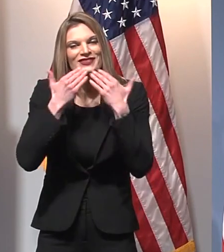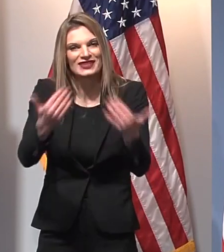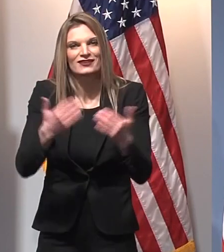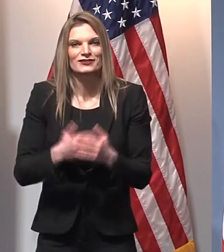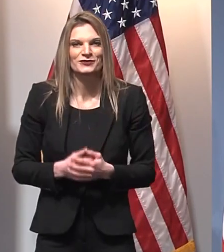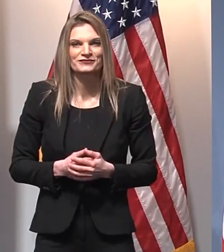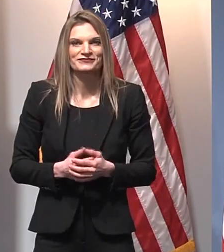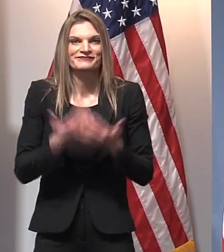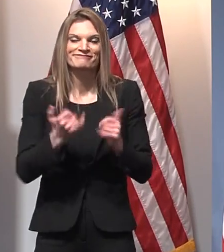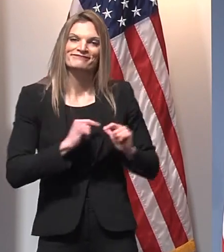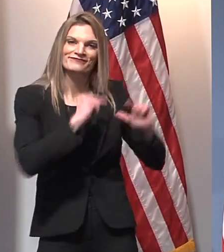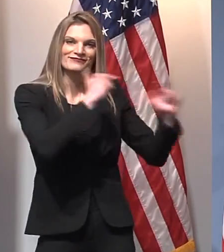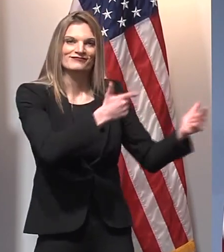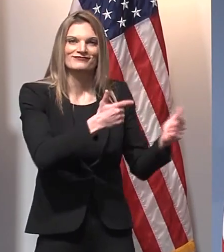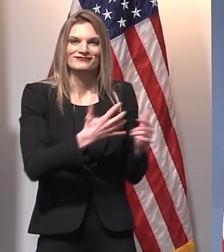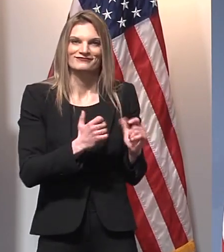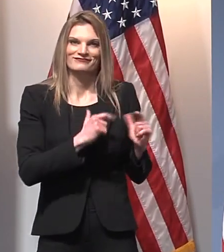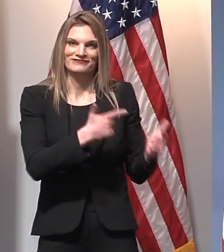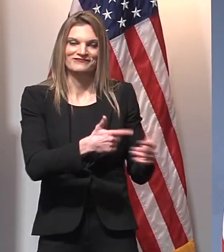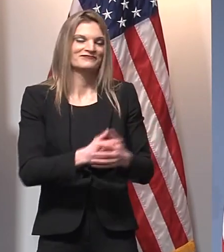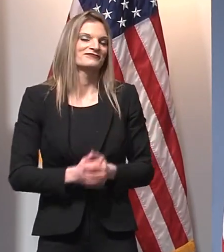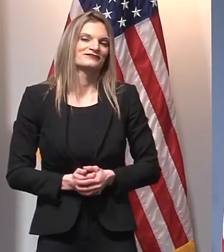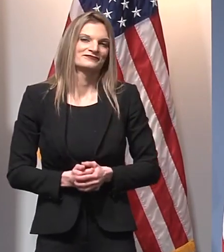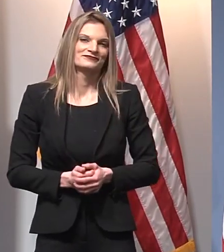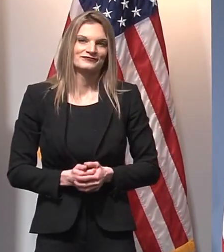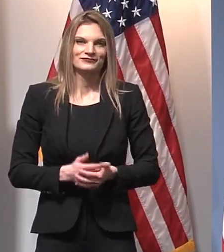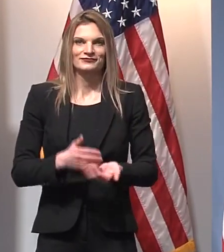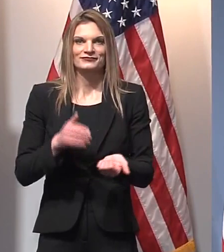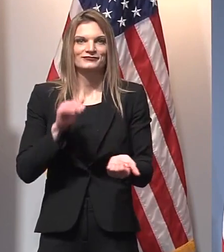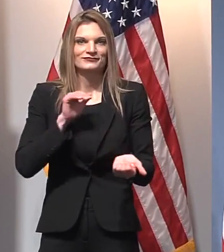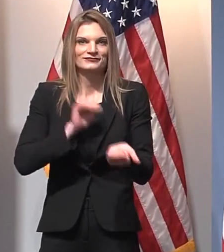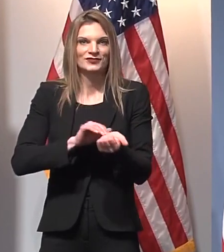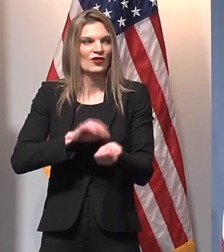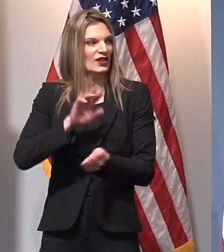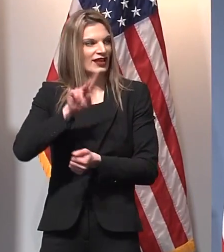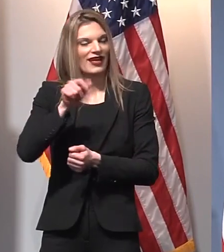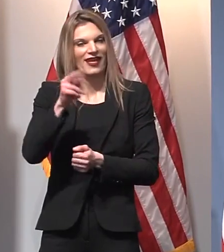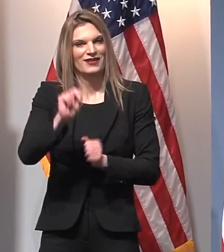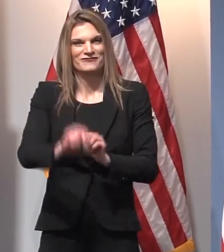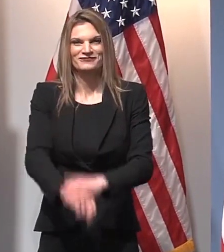you. And with that, I will turn it over to Dr. Karthi Kahn.